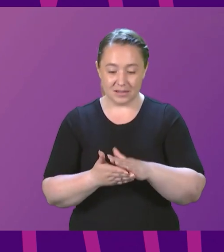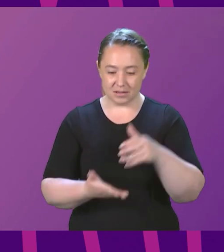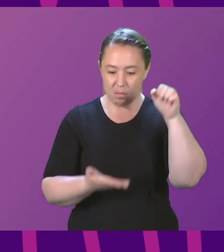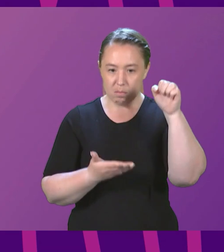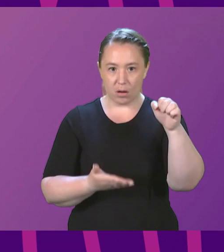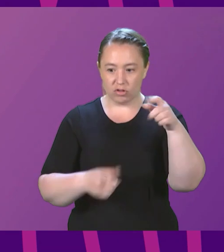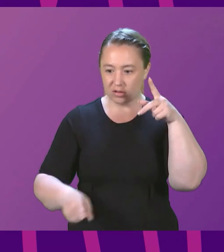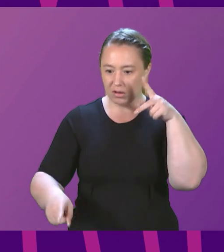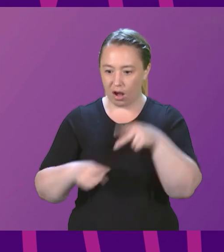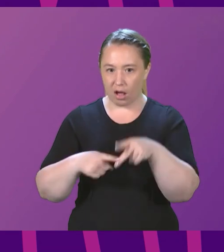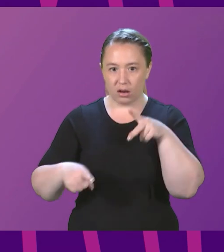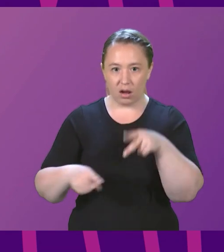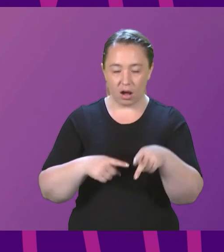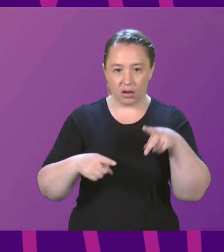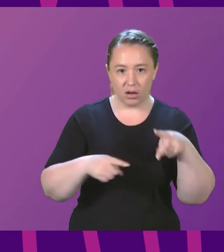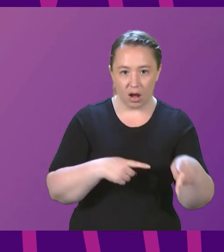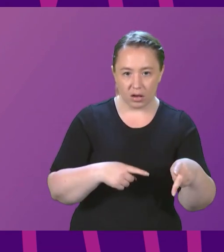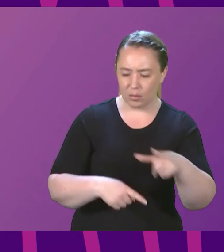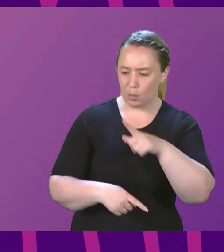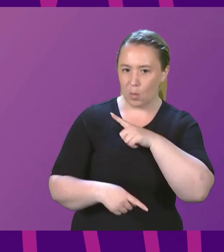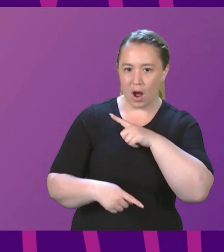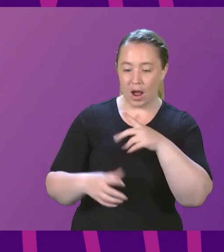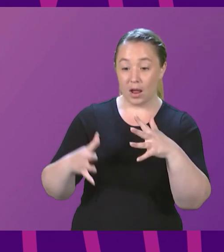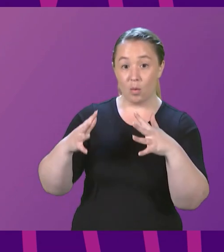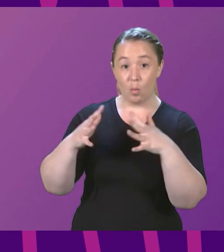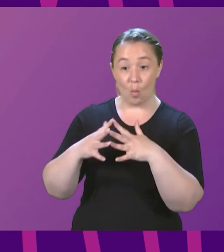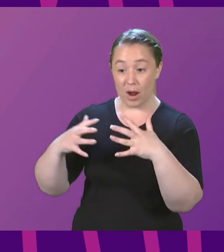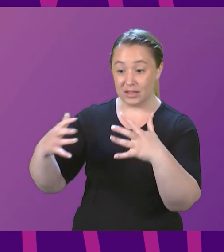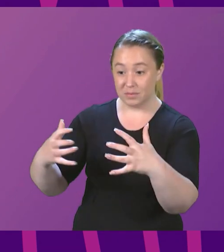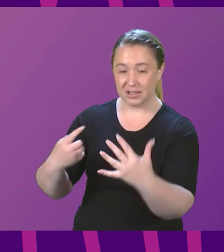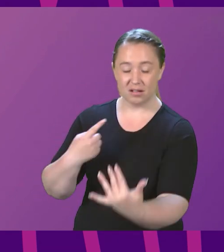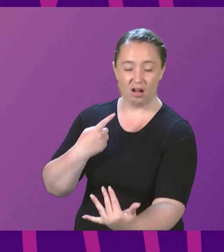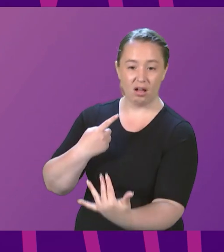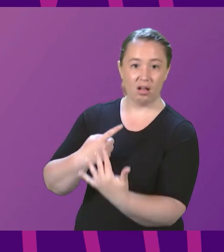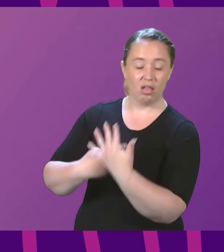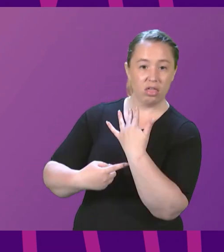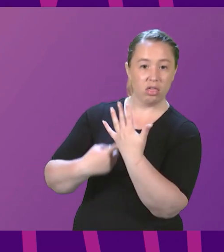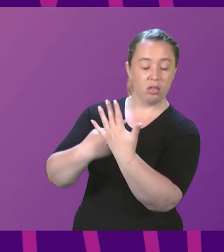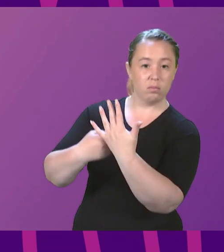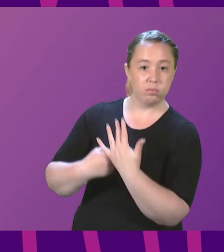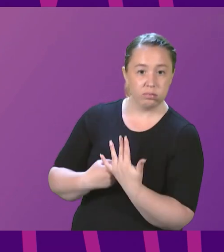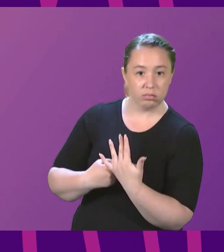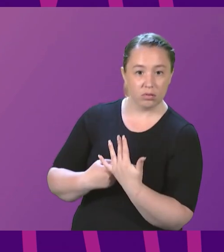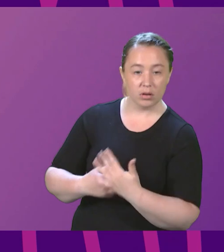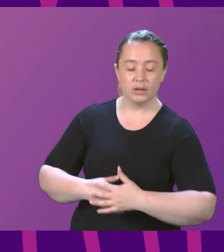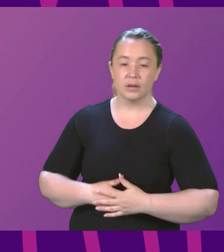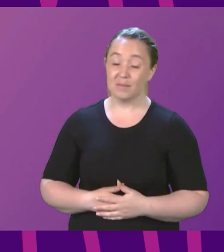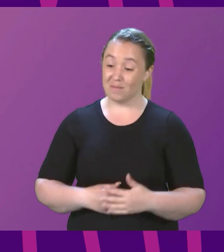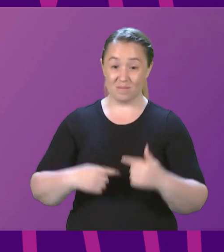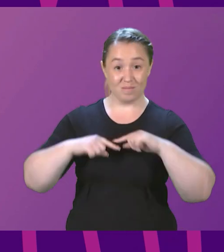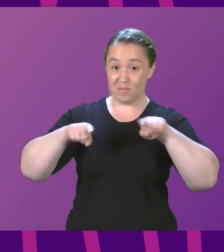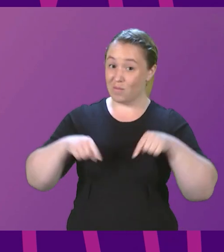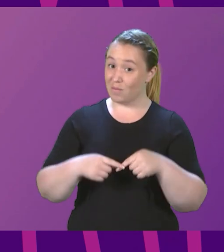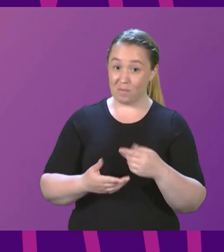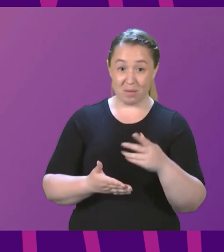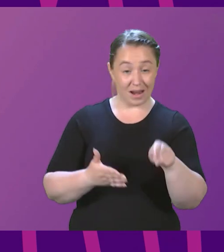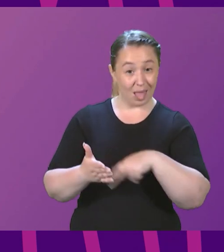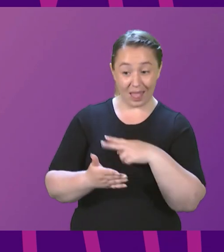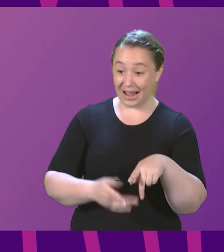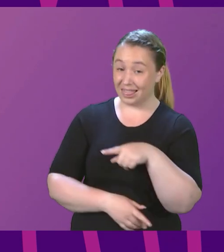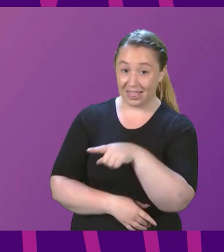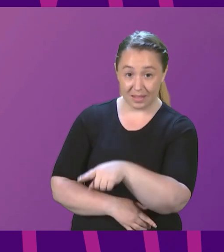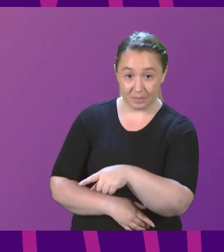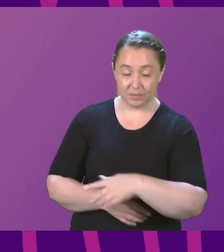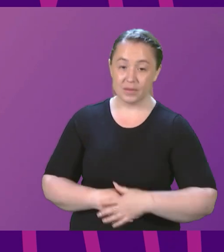cut and constrained by a Westminster government we didn't elect. The case for independence and the priorities that I am sure Pauline